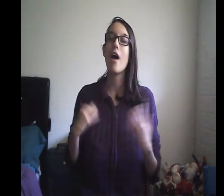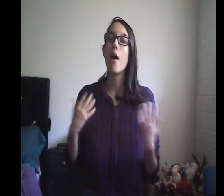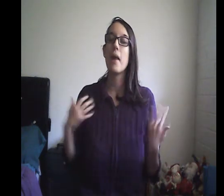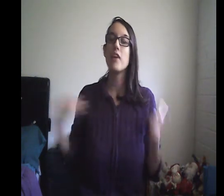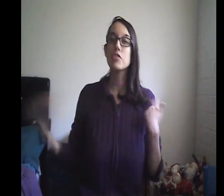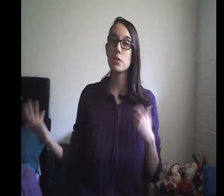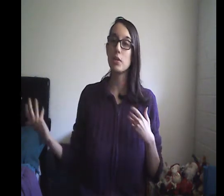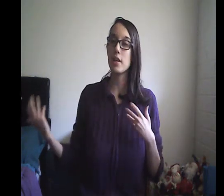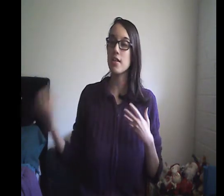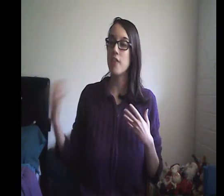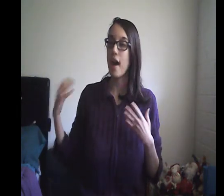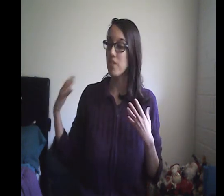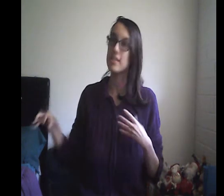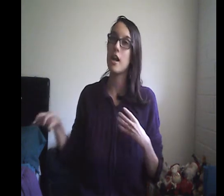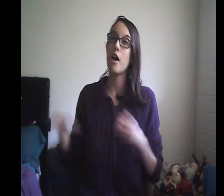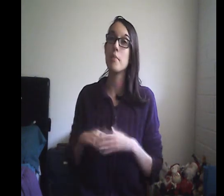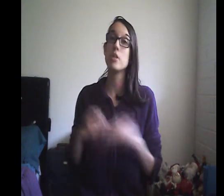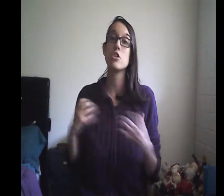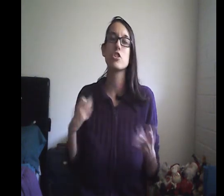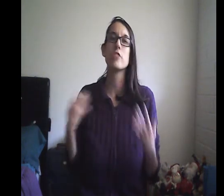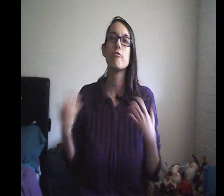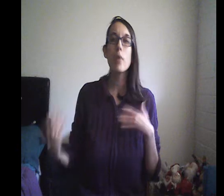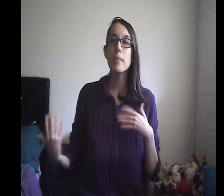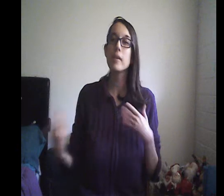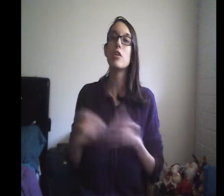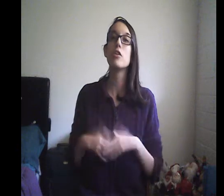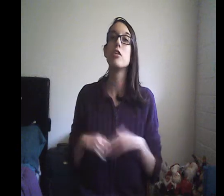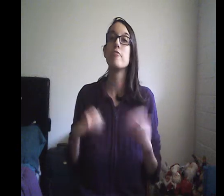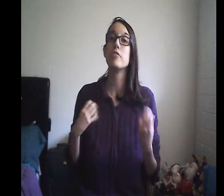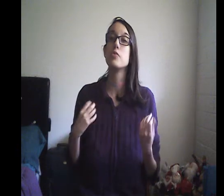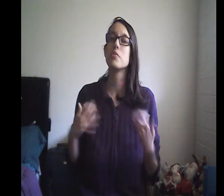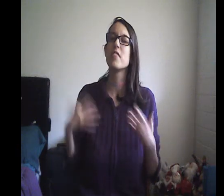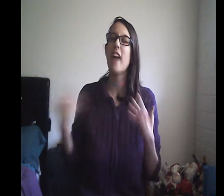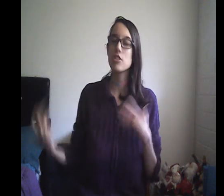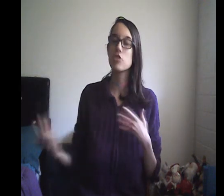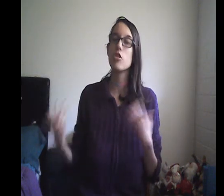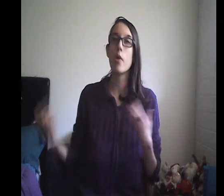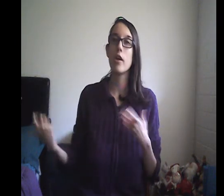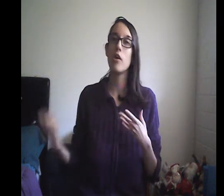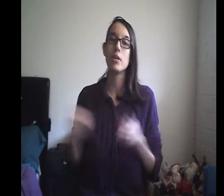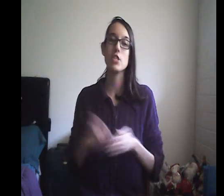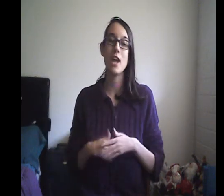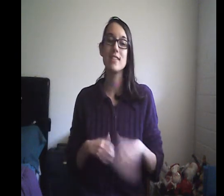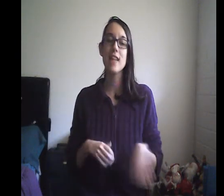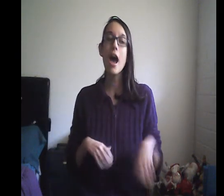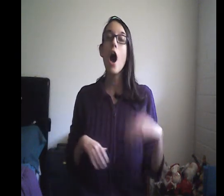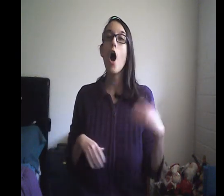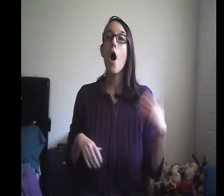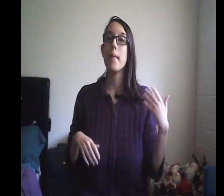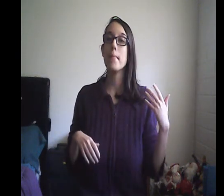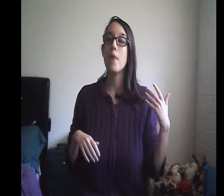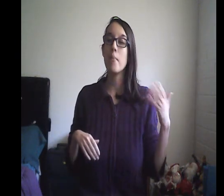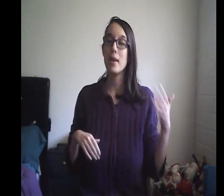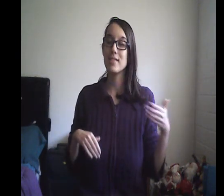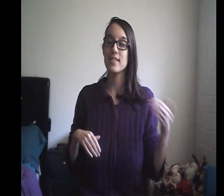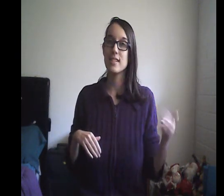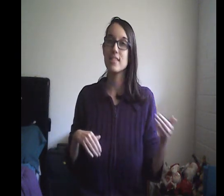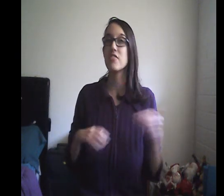i also like that is a nourishing formula infused with castor oil which has um omega-6 fast